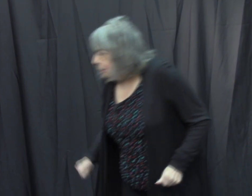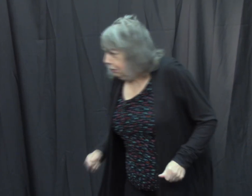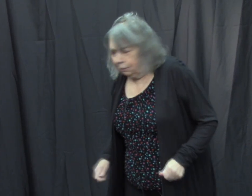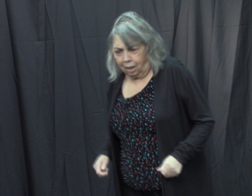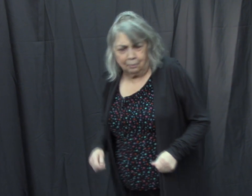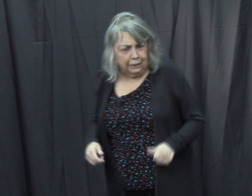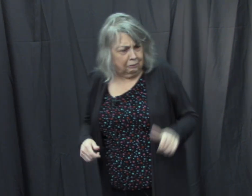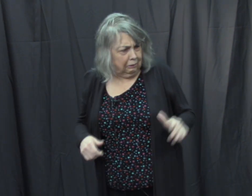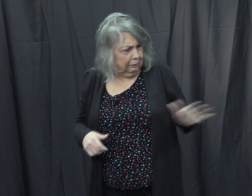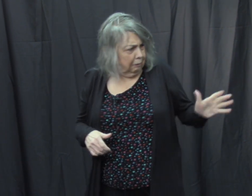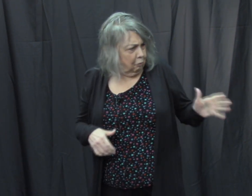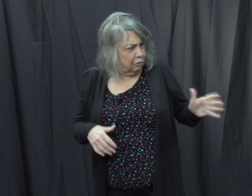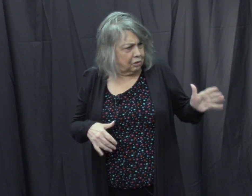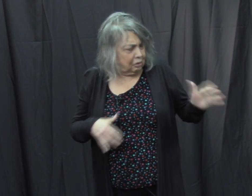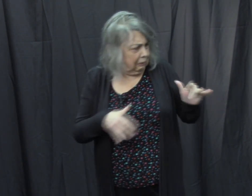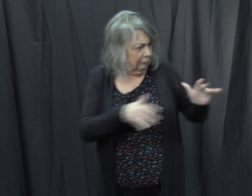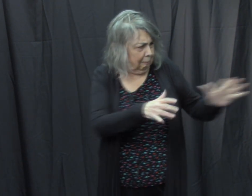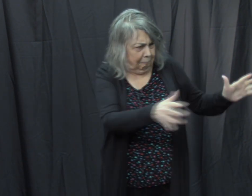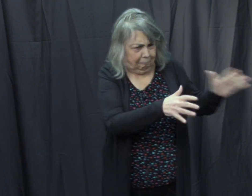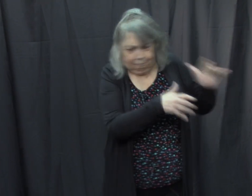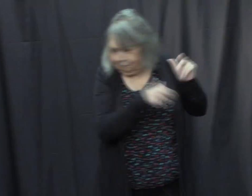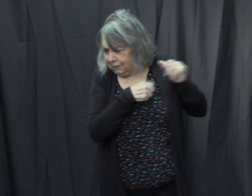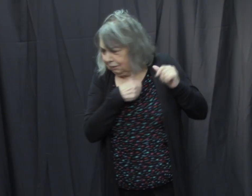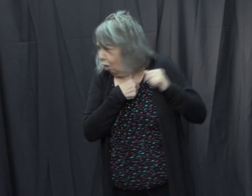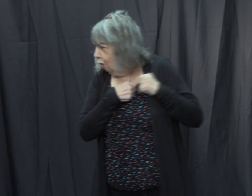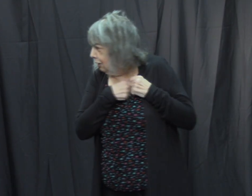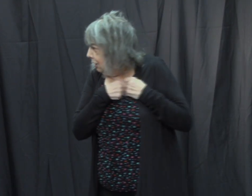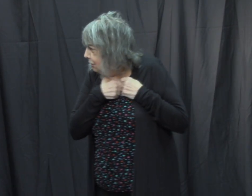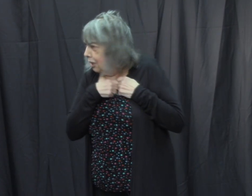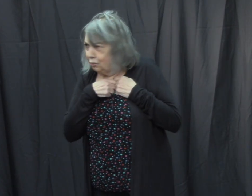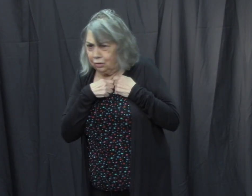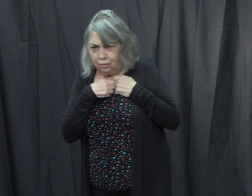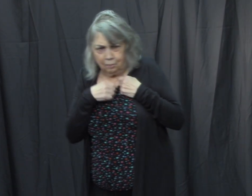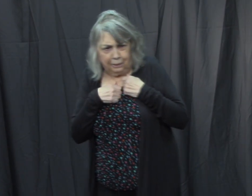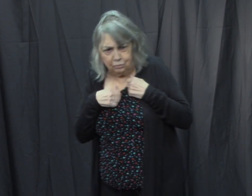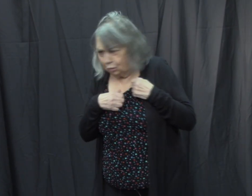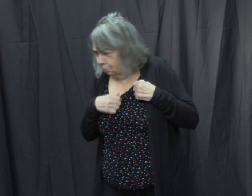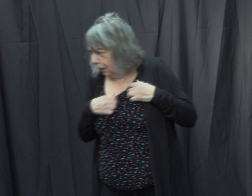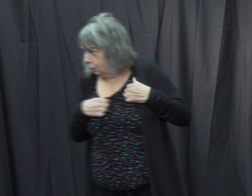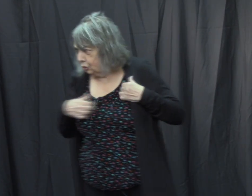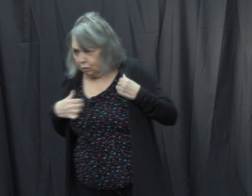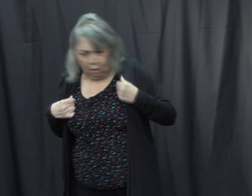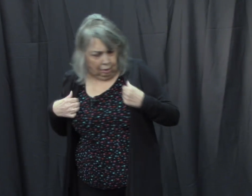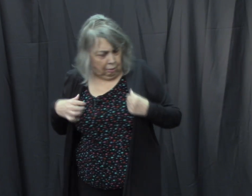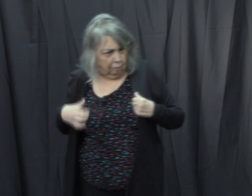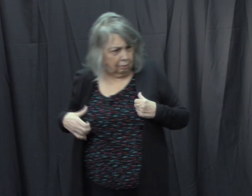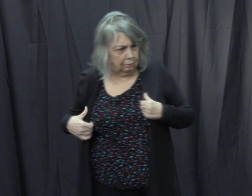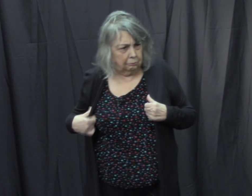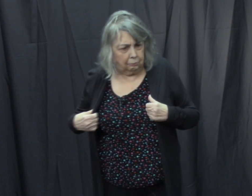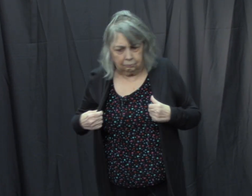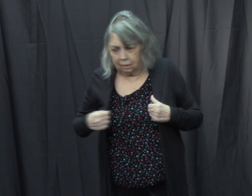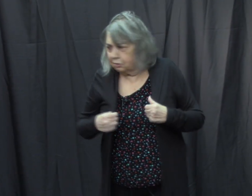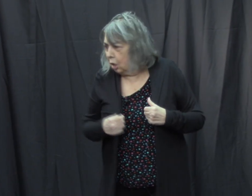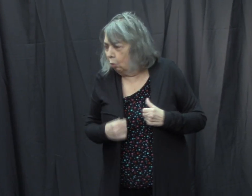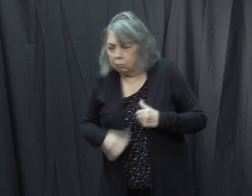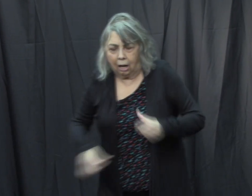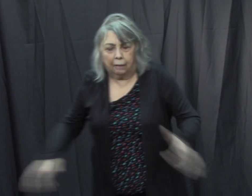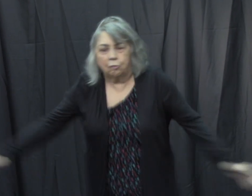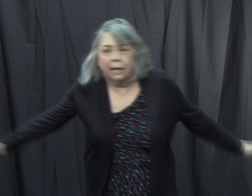I mean, it was calling attention to me too much. So I ran